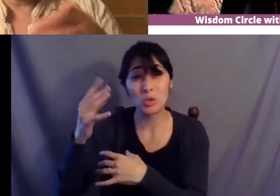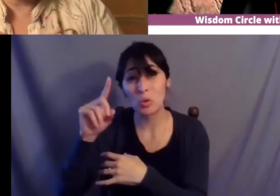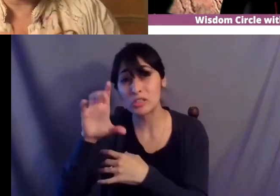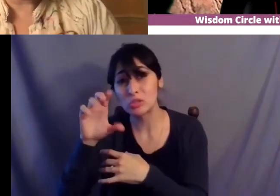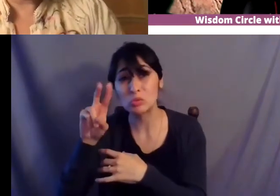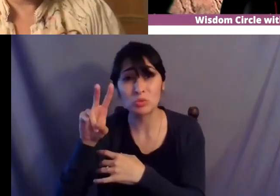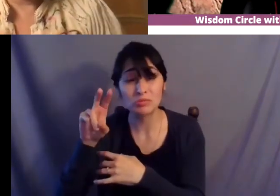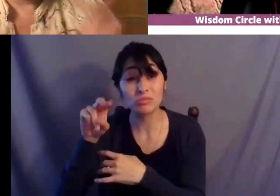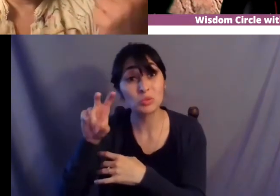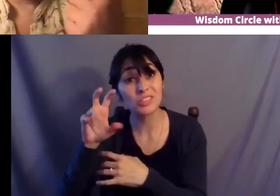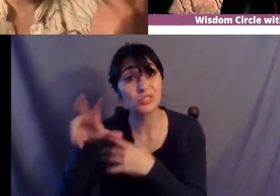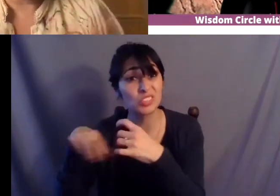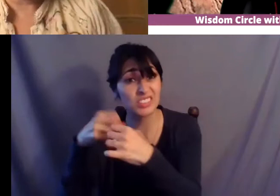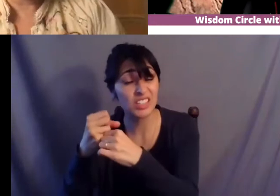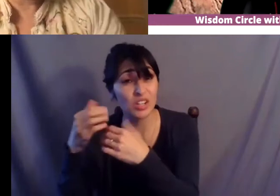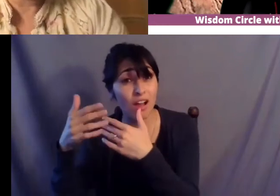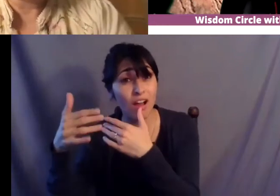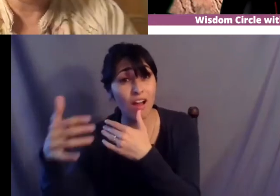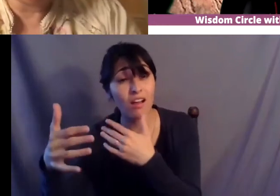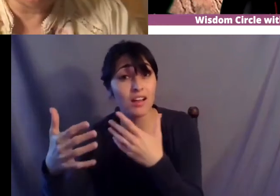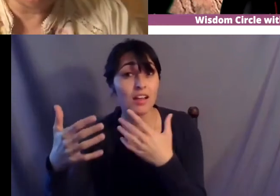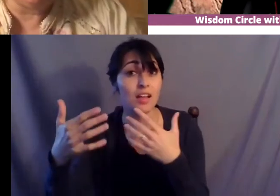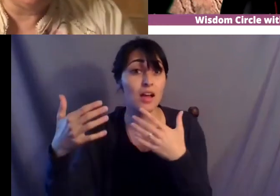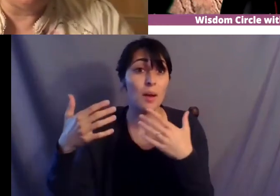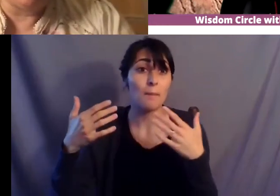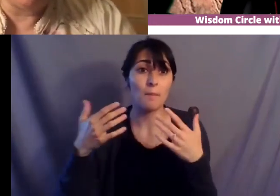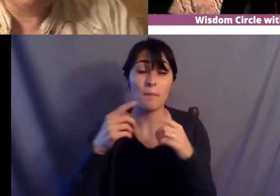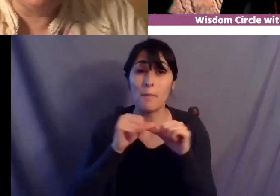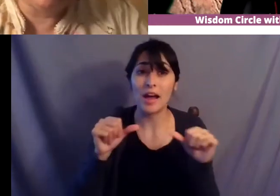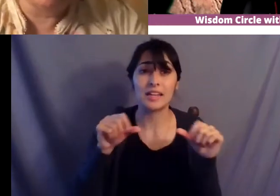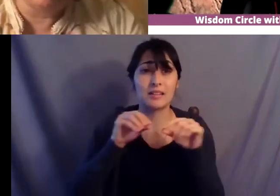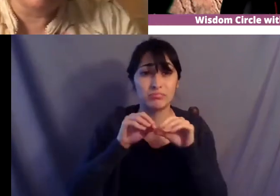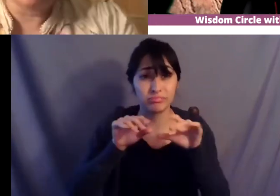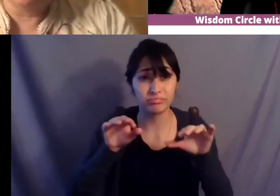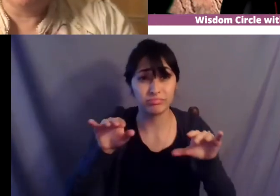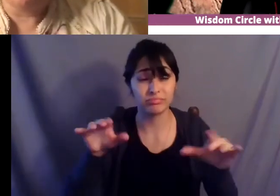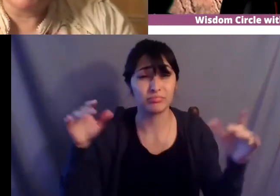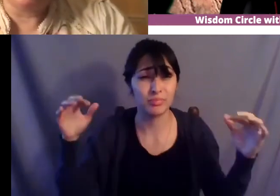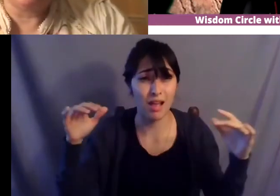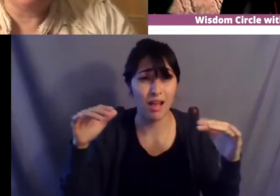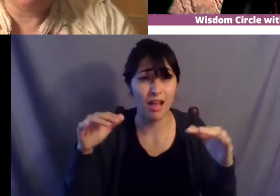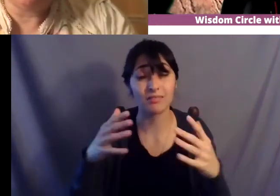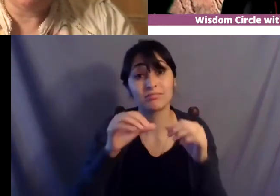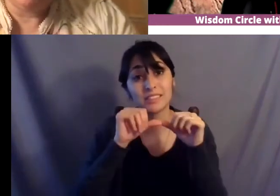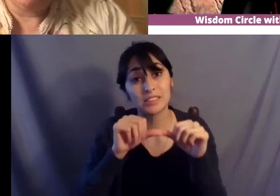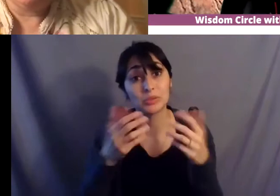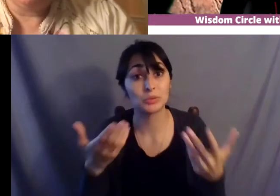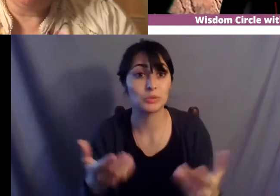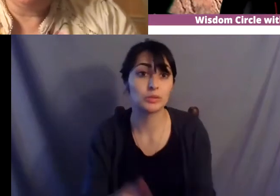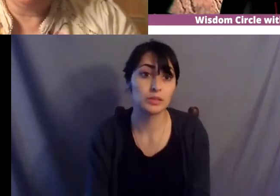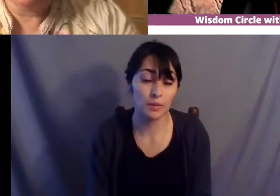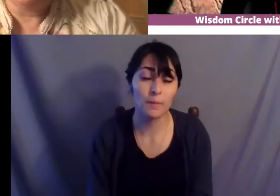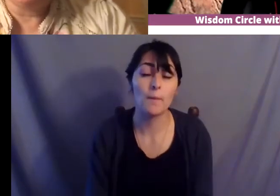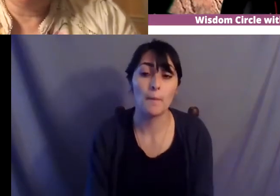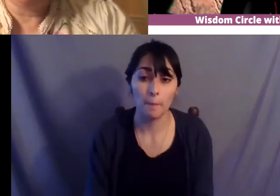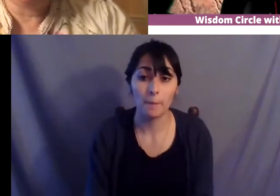um it you know things things go in a very particular way um and so so